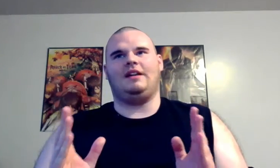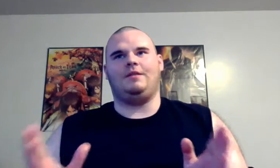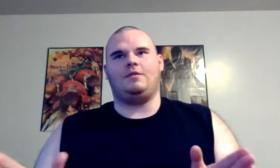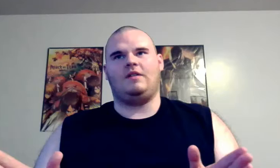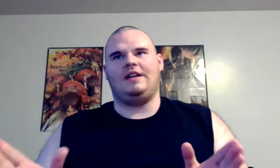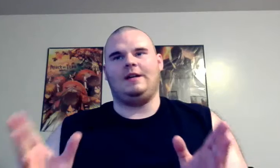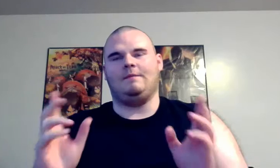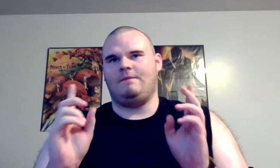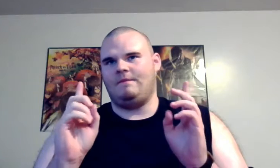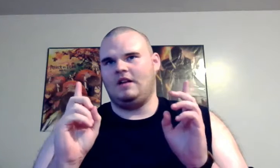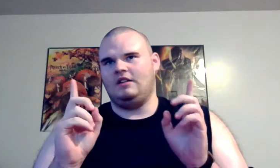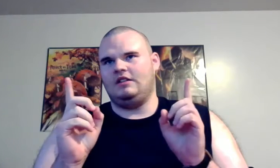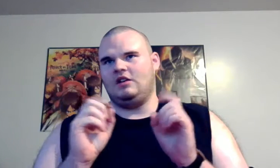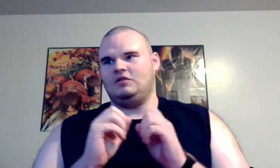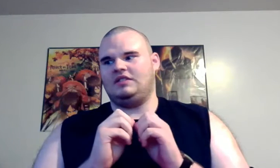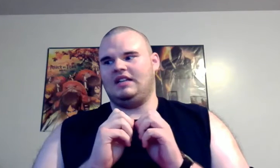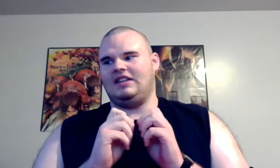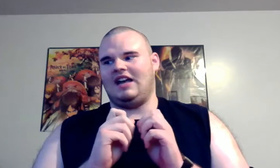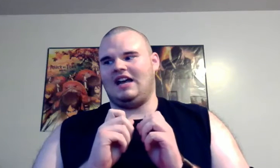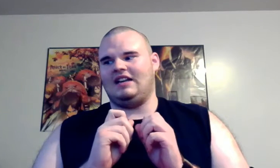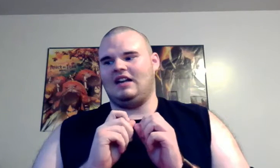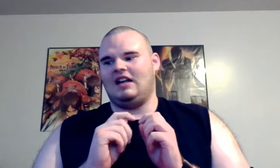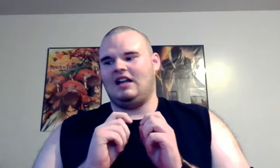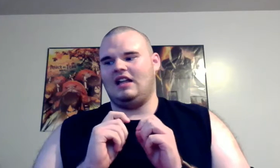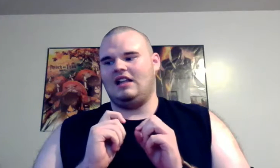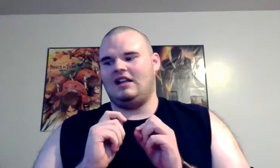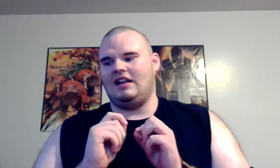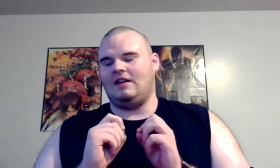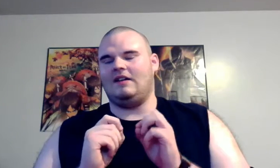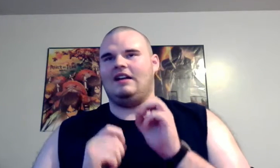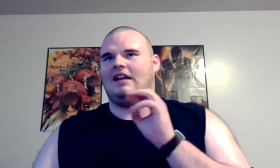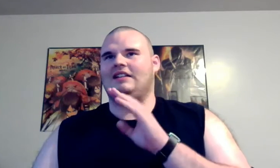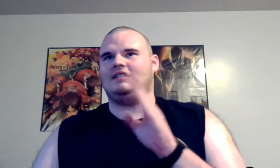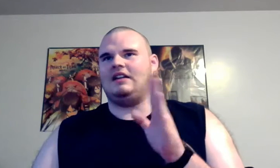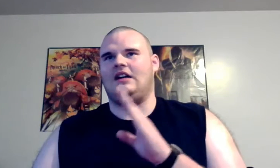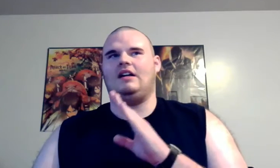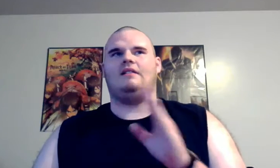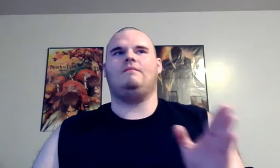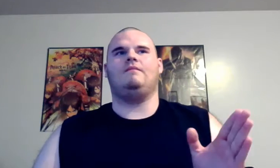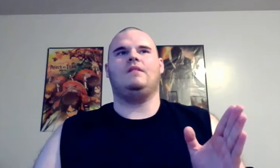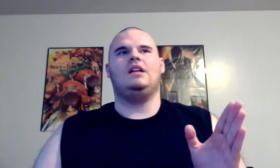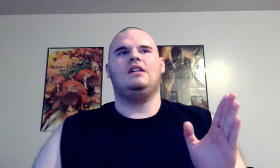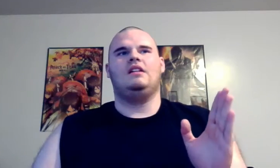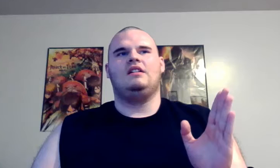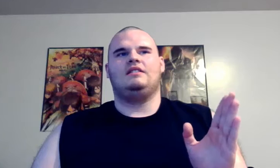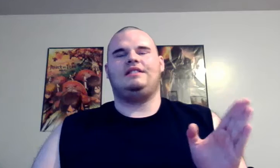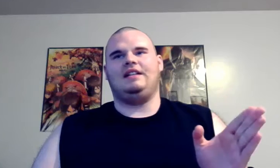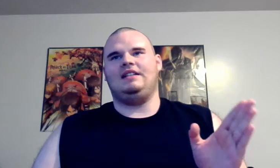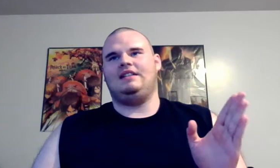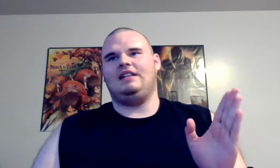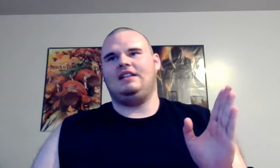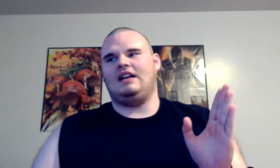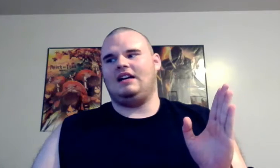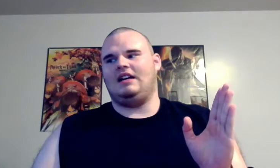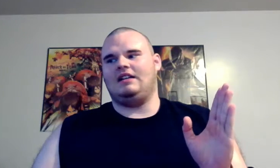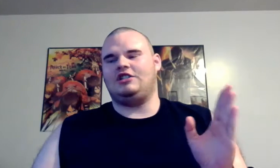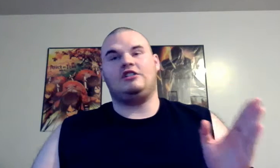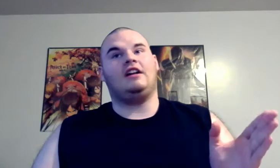3 knows that or has uh seen the uh Chucky